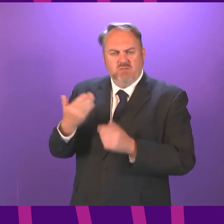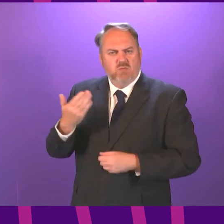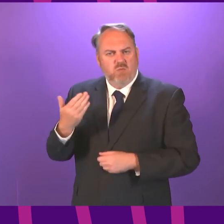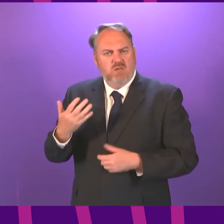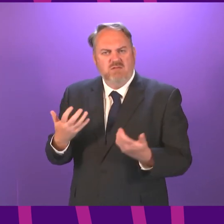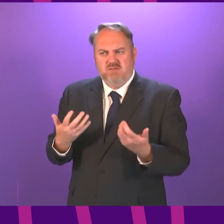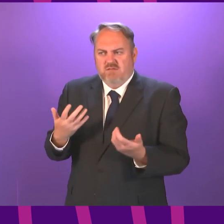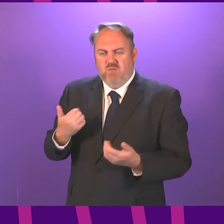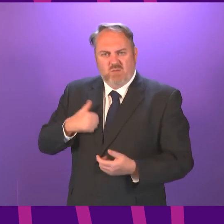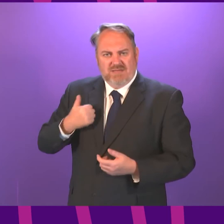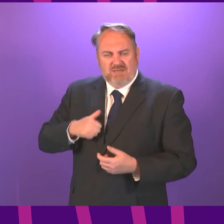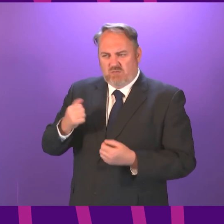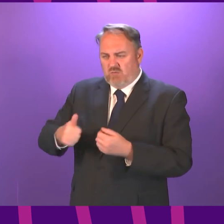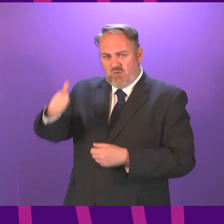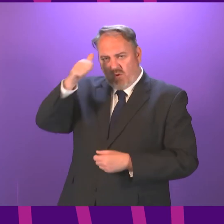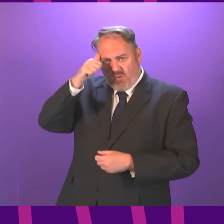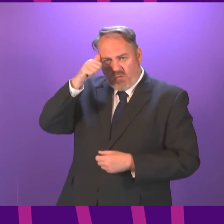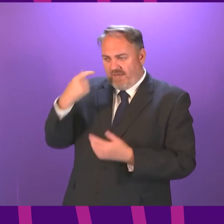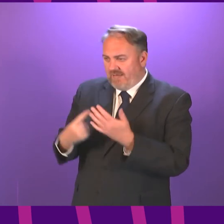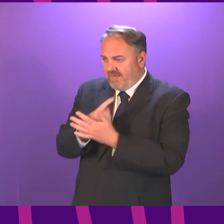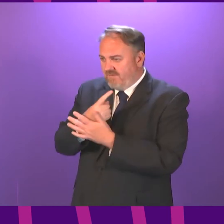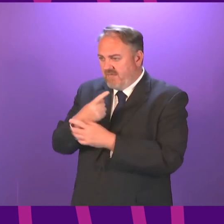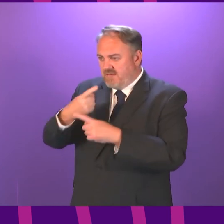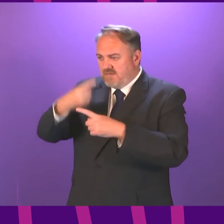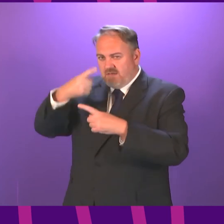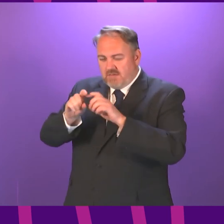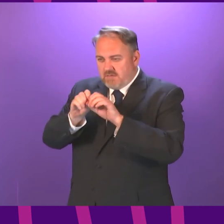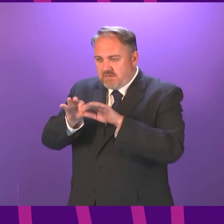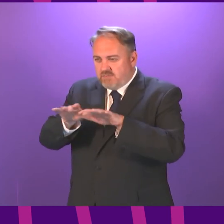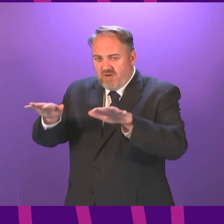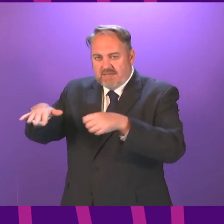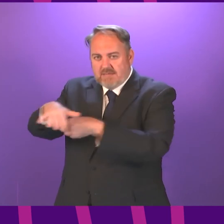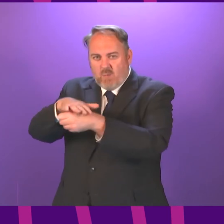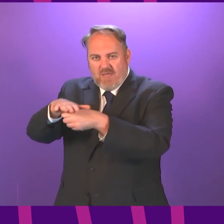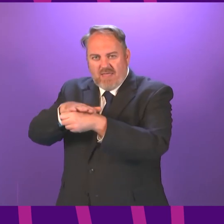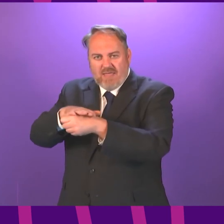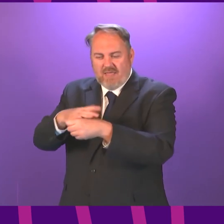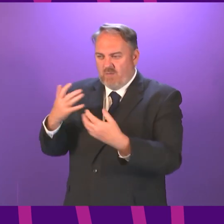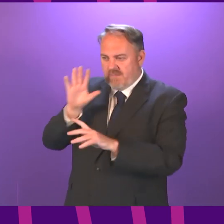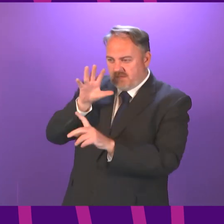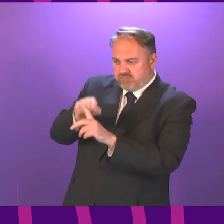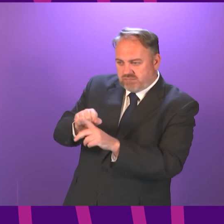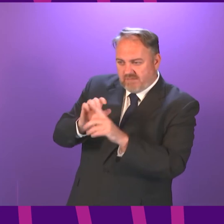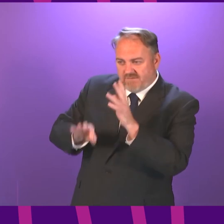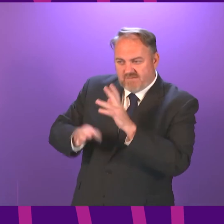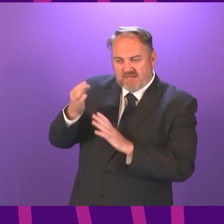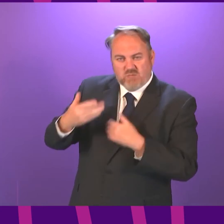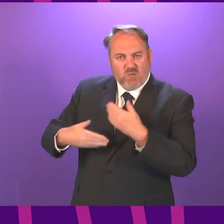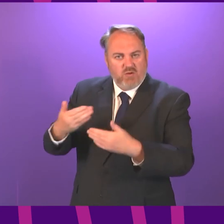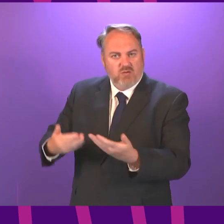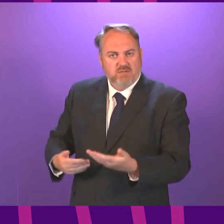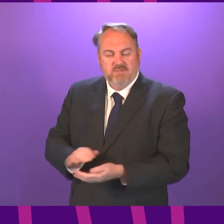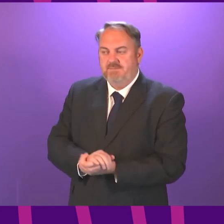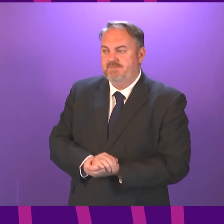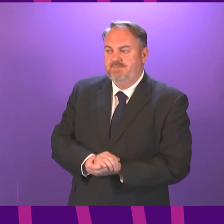action when Covid transmission is identified to reduce its rapid spread throughout our city First First Minister The toolkit that I